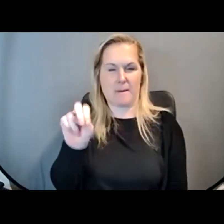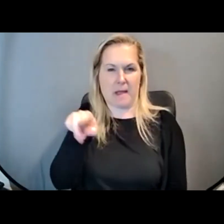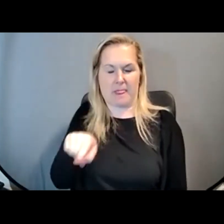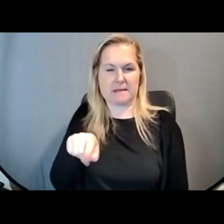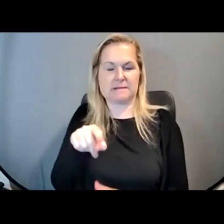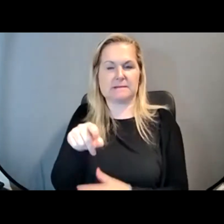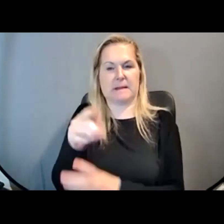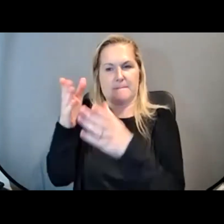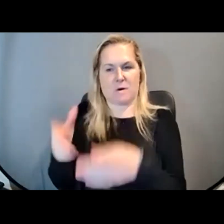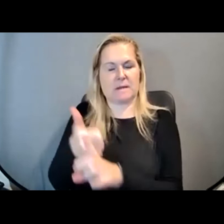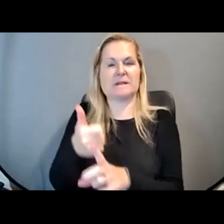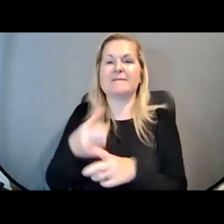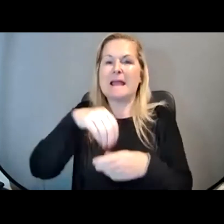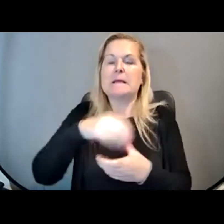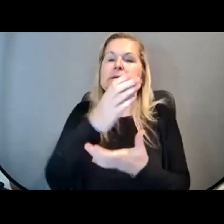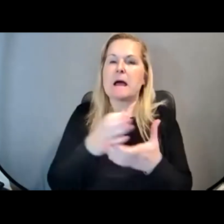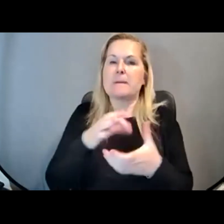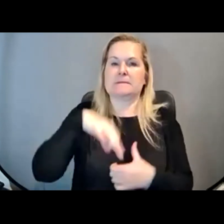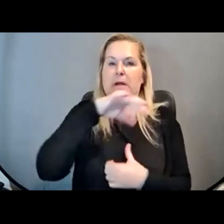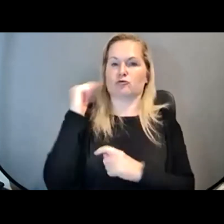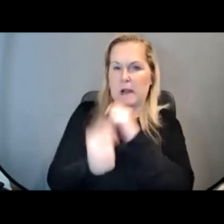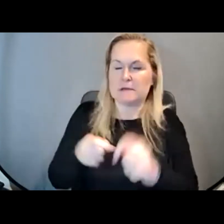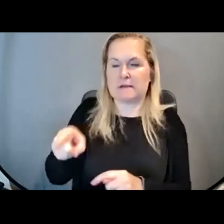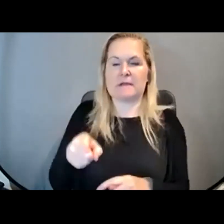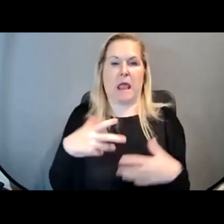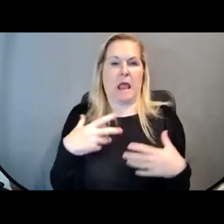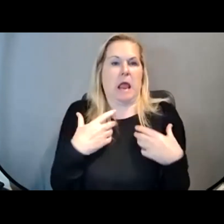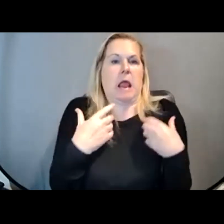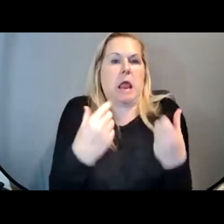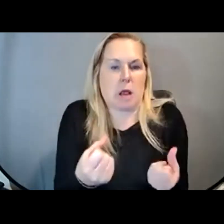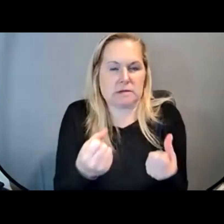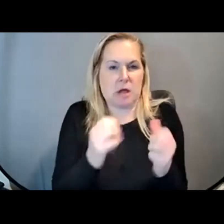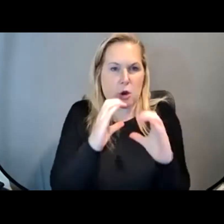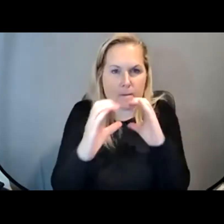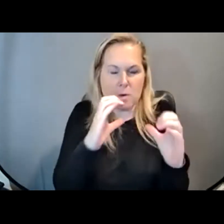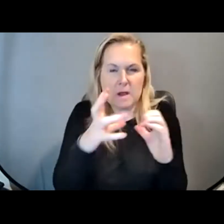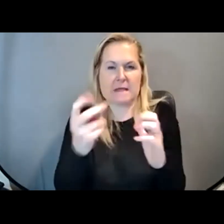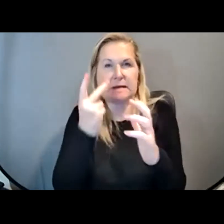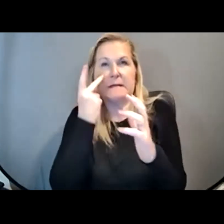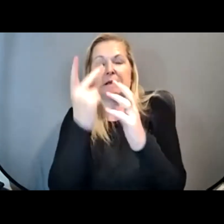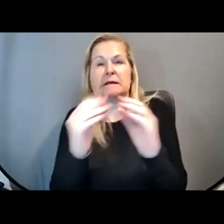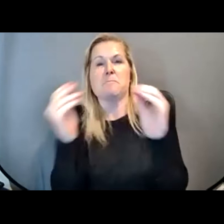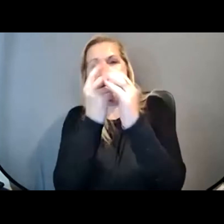spiritual traditions who heals, communicates, and sees beyond what we can imagine.